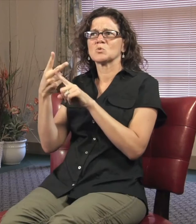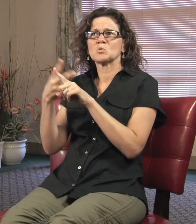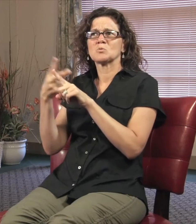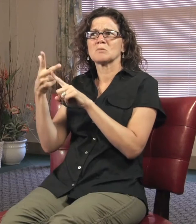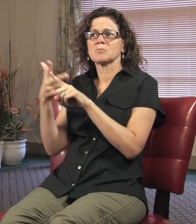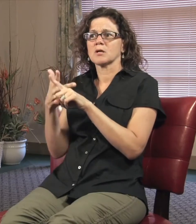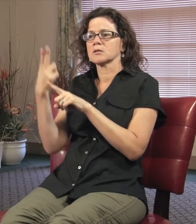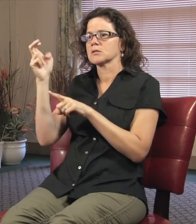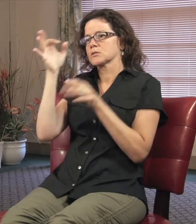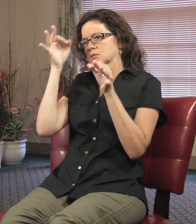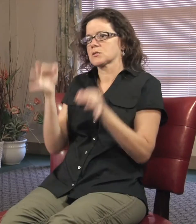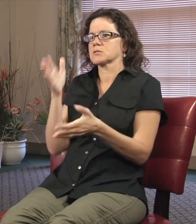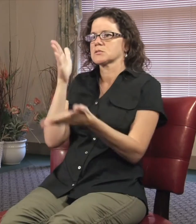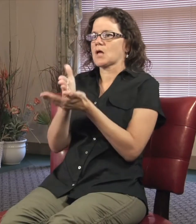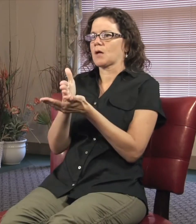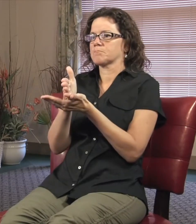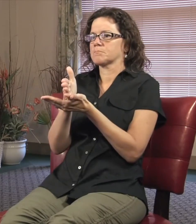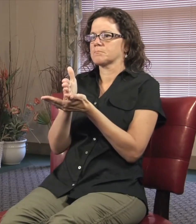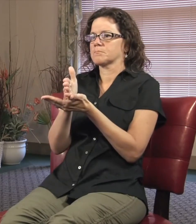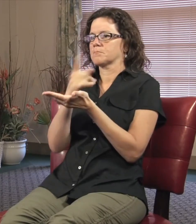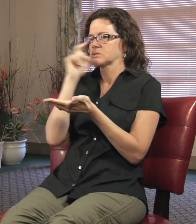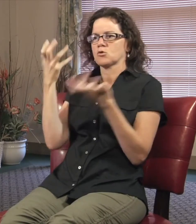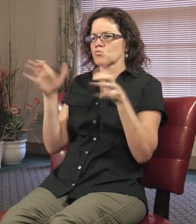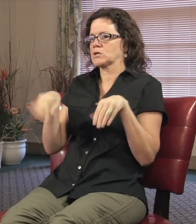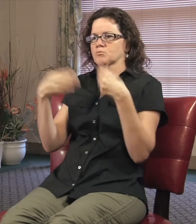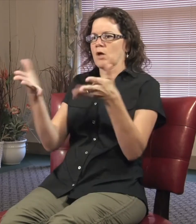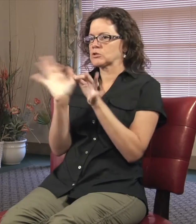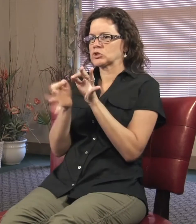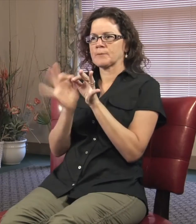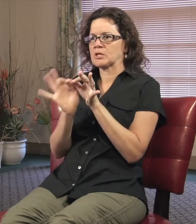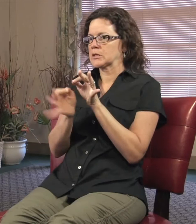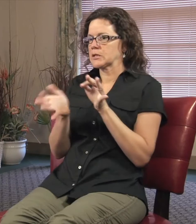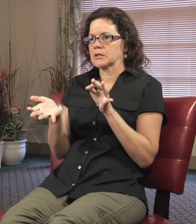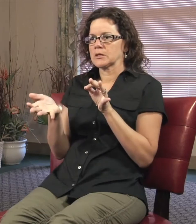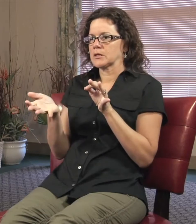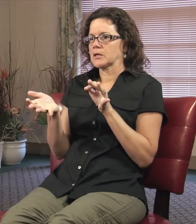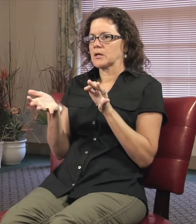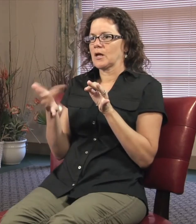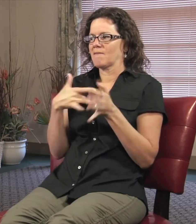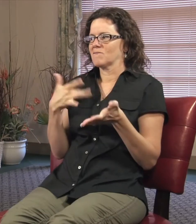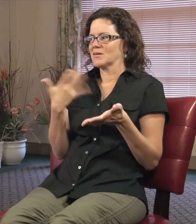After around two or three months, I decided I was not going to continue to go there. They would not provide interpreters.